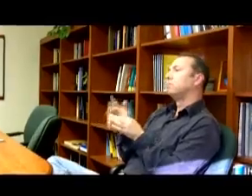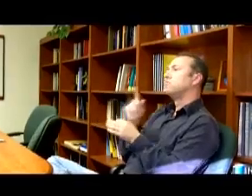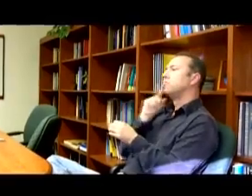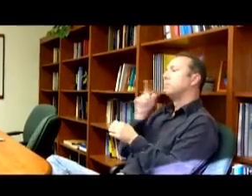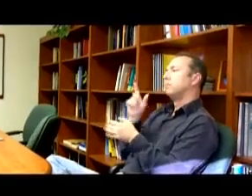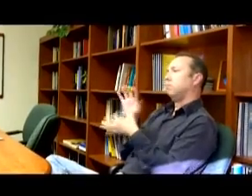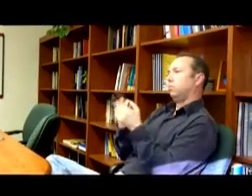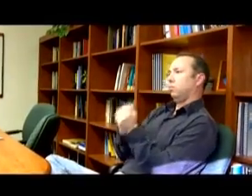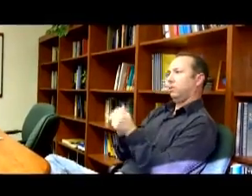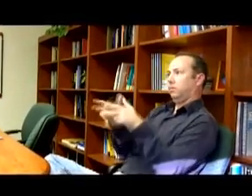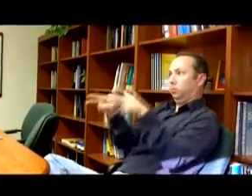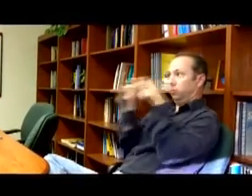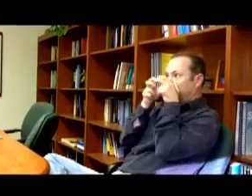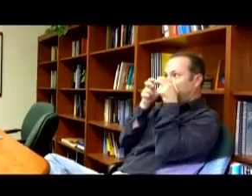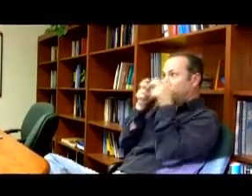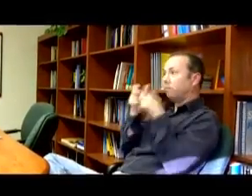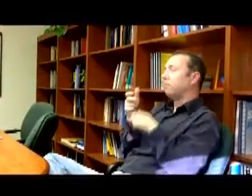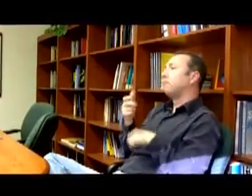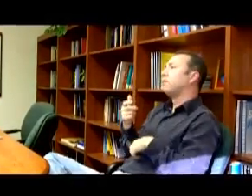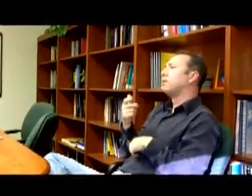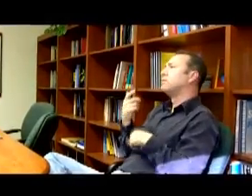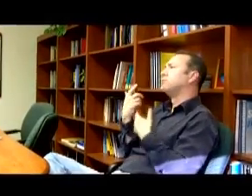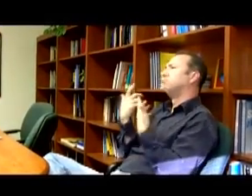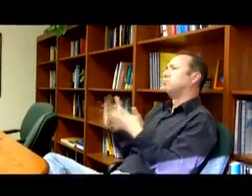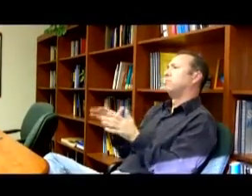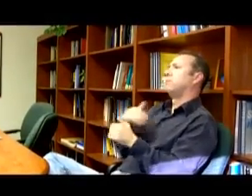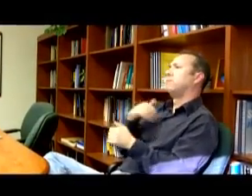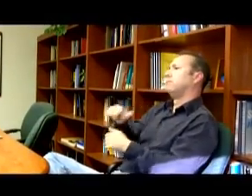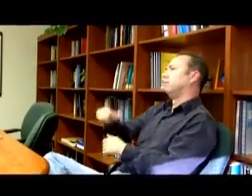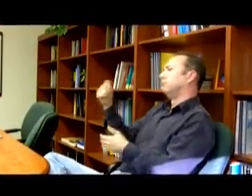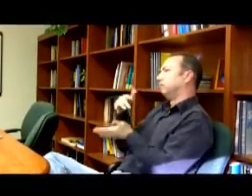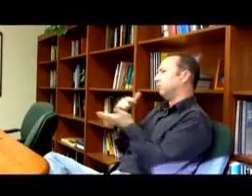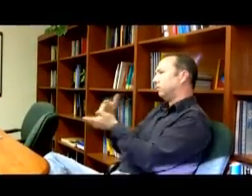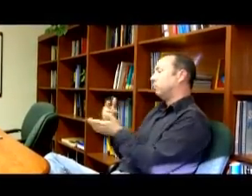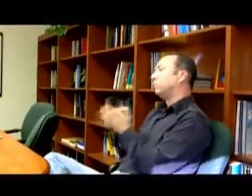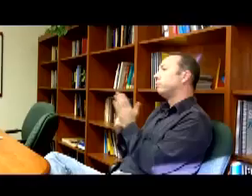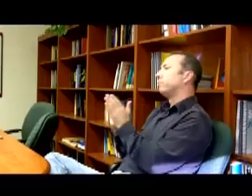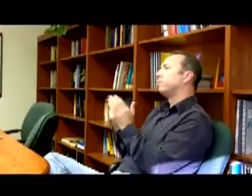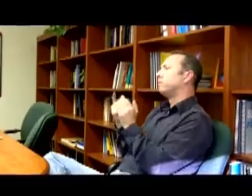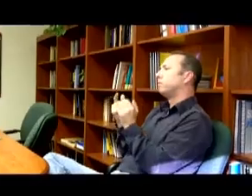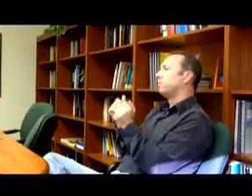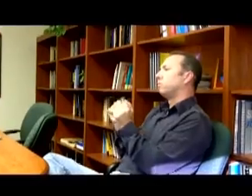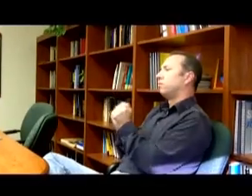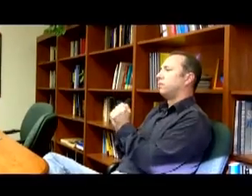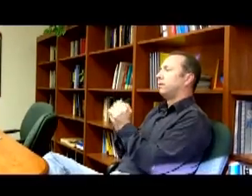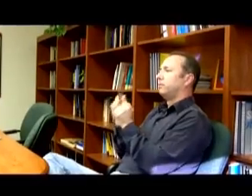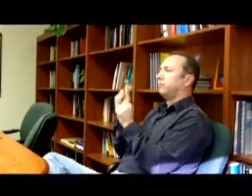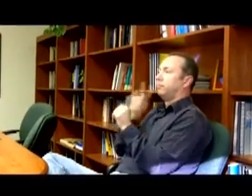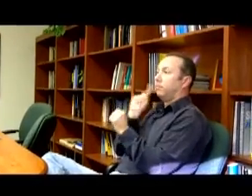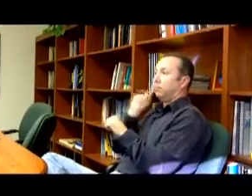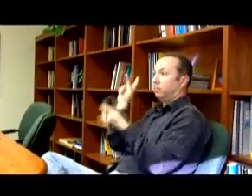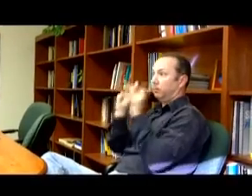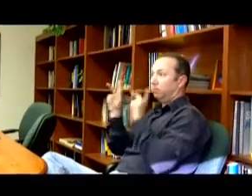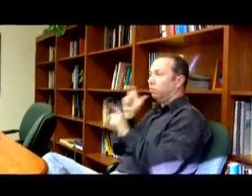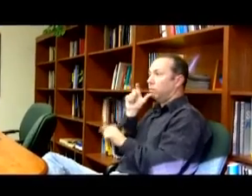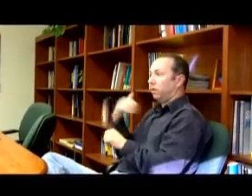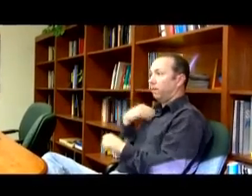I also want to talk about perception. There's another study that we did with deaf people who have had a stroke,